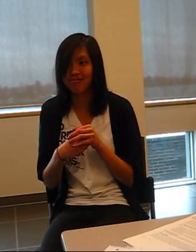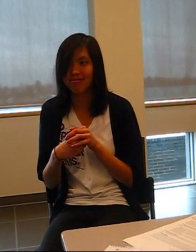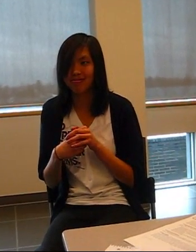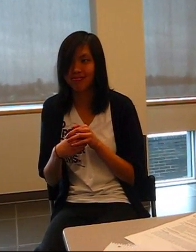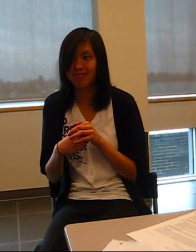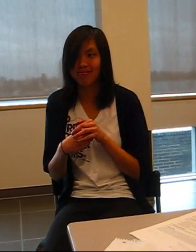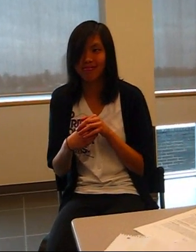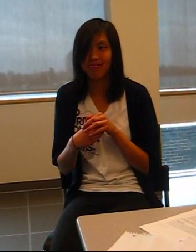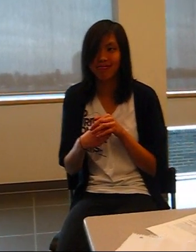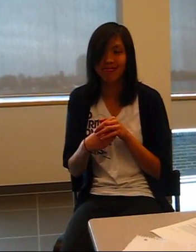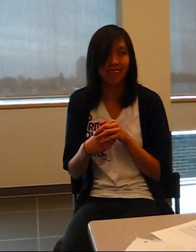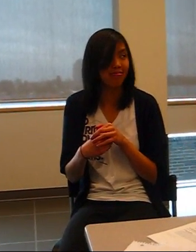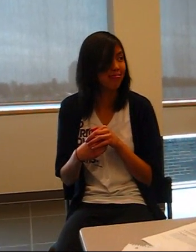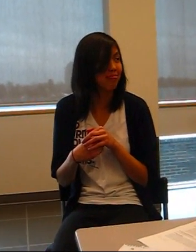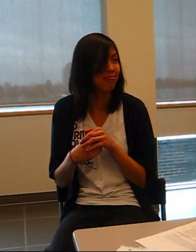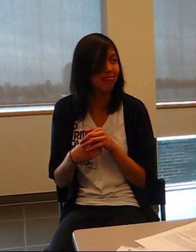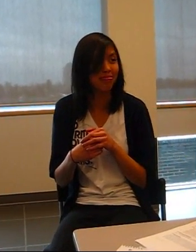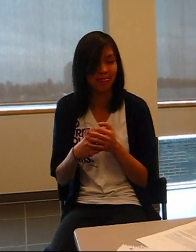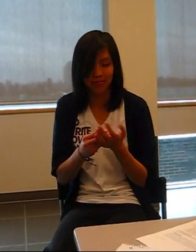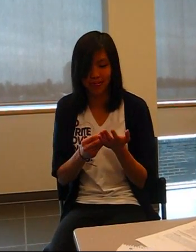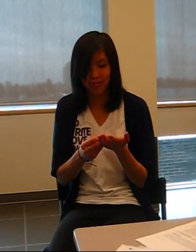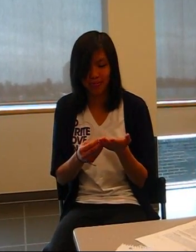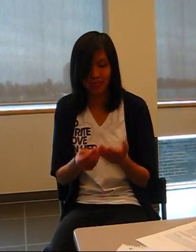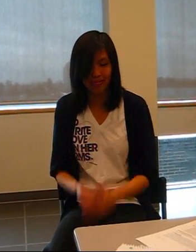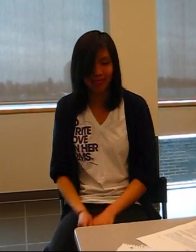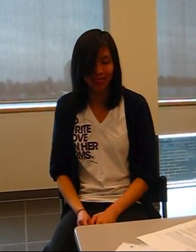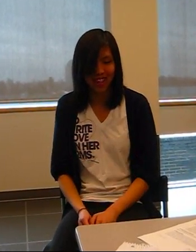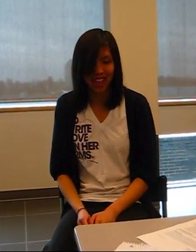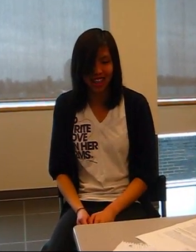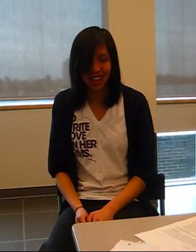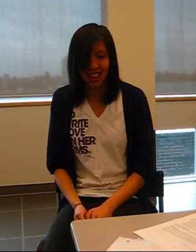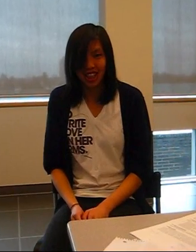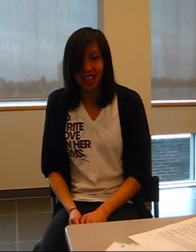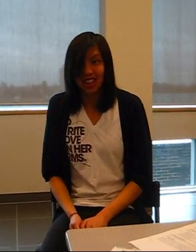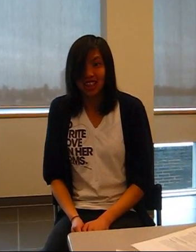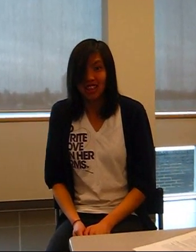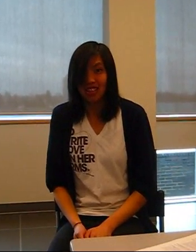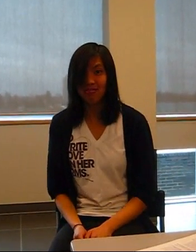and it takes a lot of time and he's getting frustrated